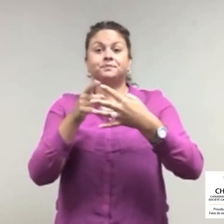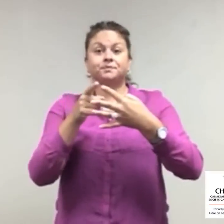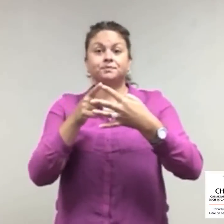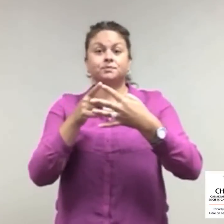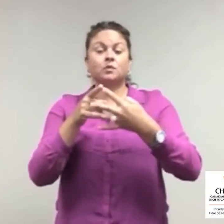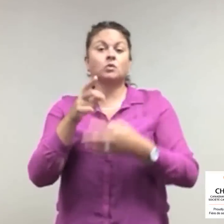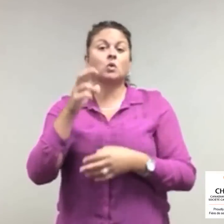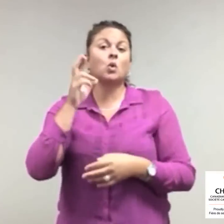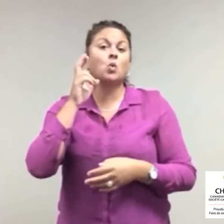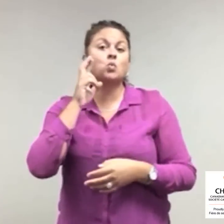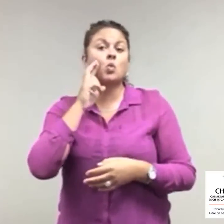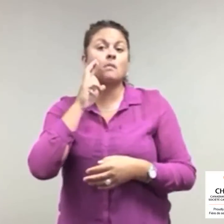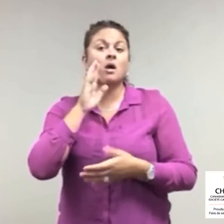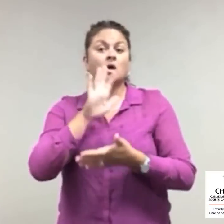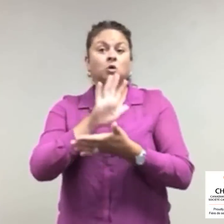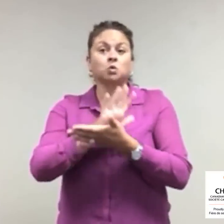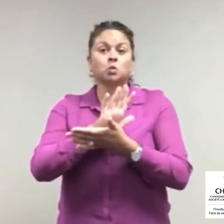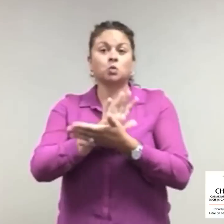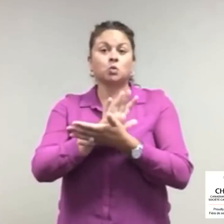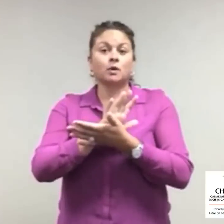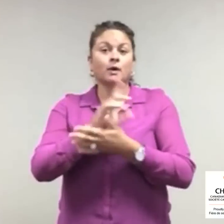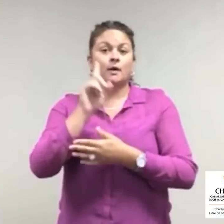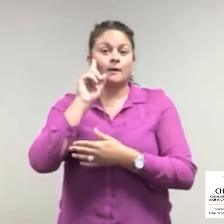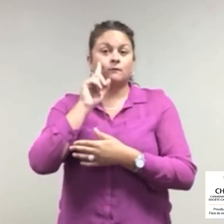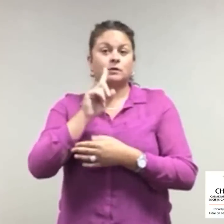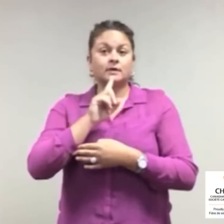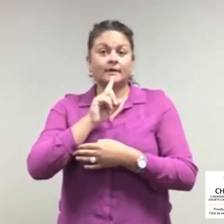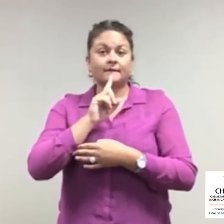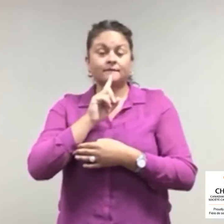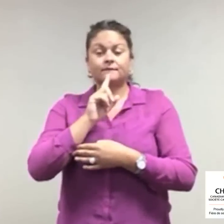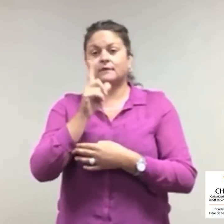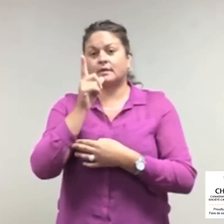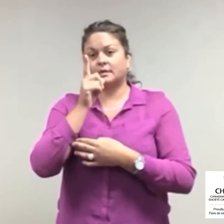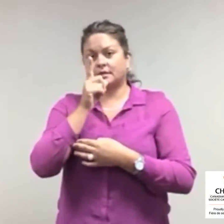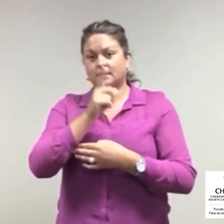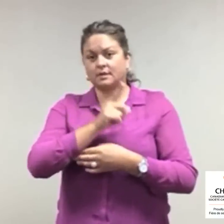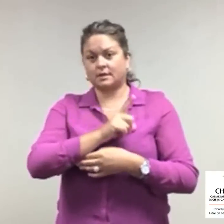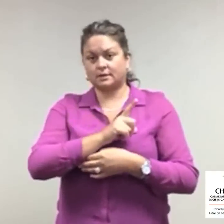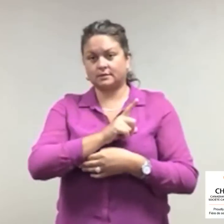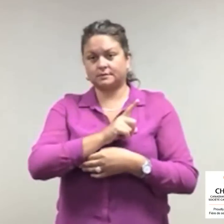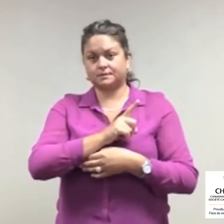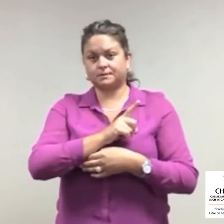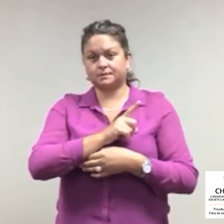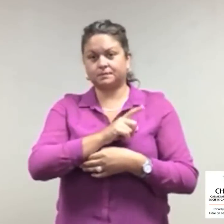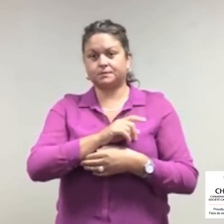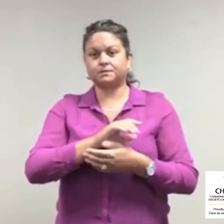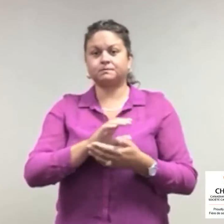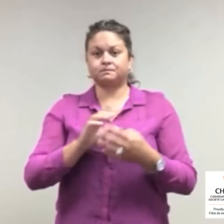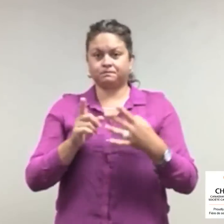Those four schools are the Robarts School for the Deaf in London,